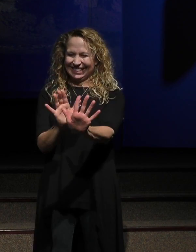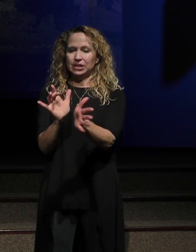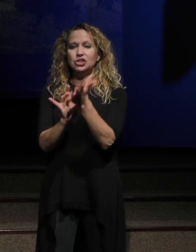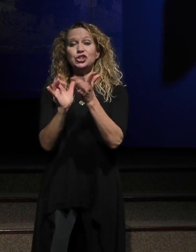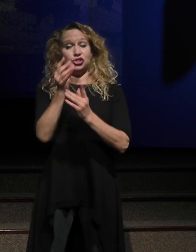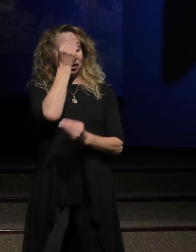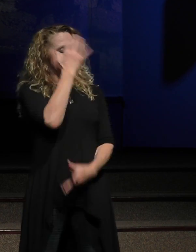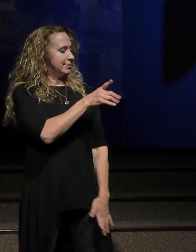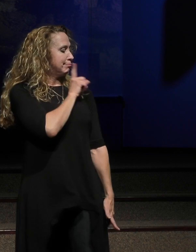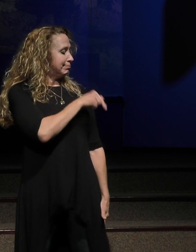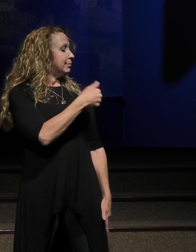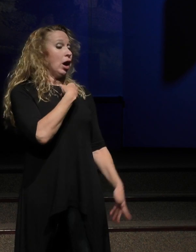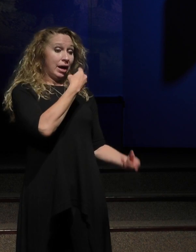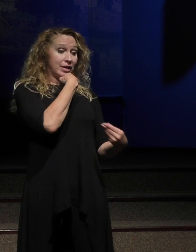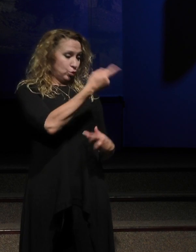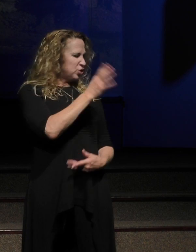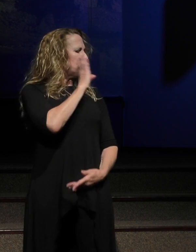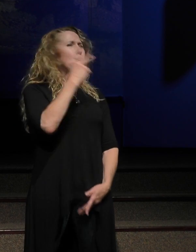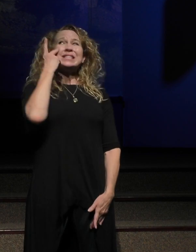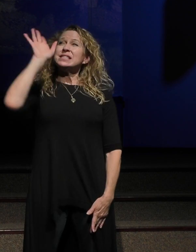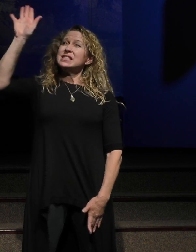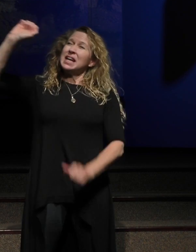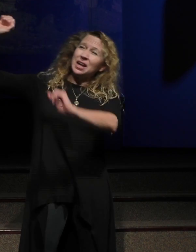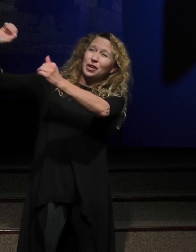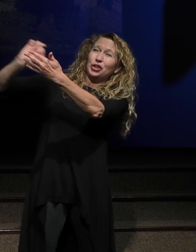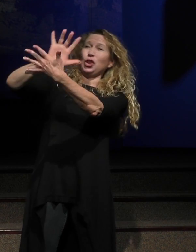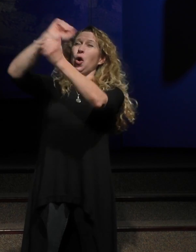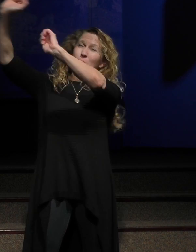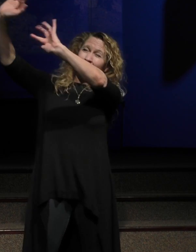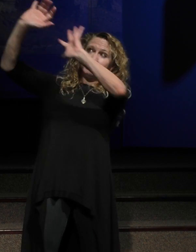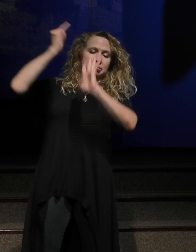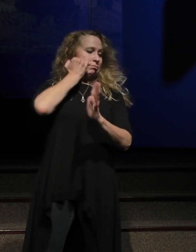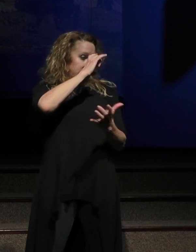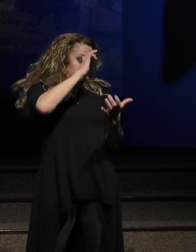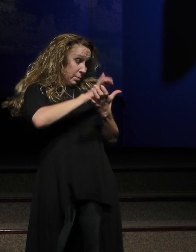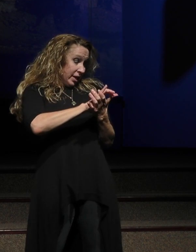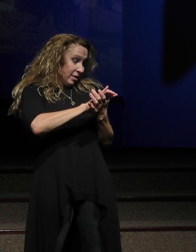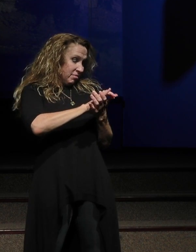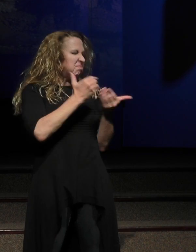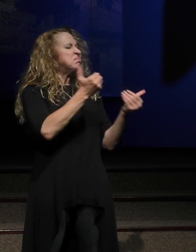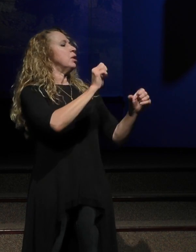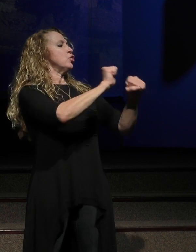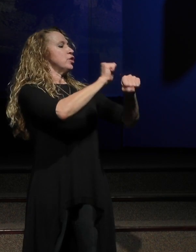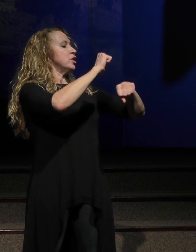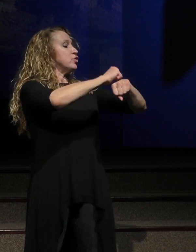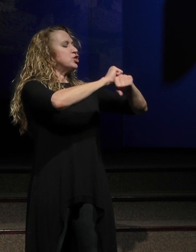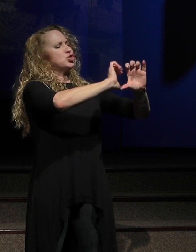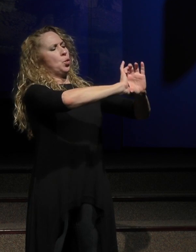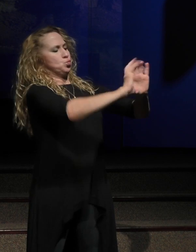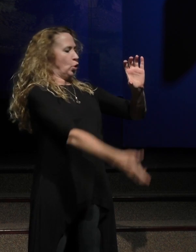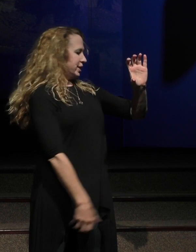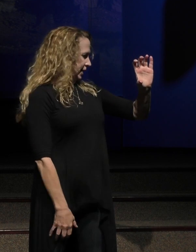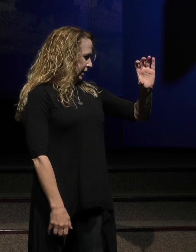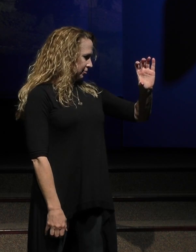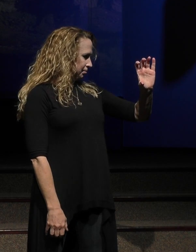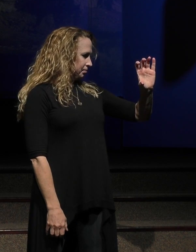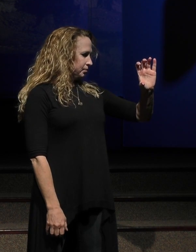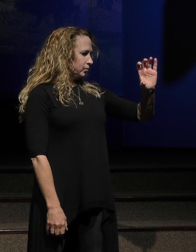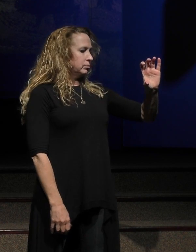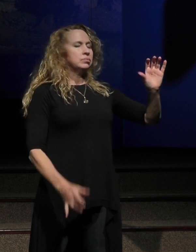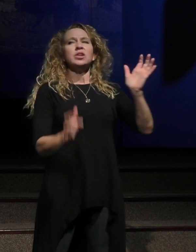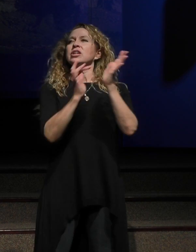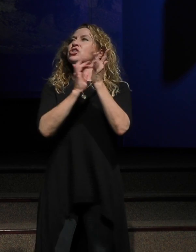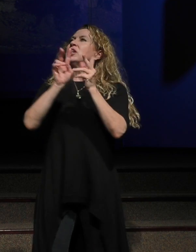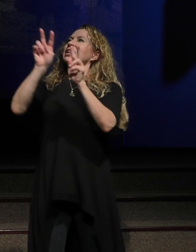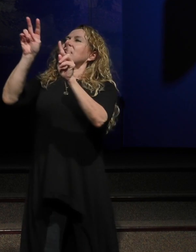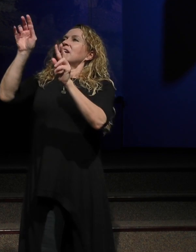didn't I tell you that you would see God's glory if you believe? So they rolled the stone aside and then Jesus looked up to heaven and said,